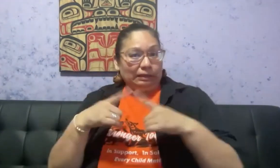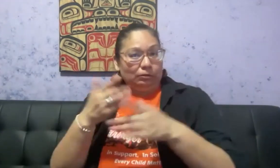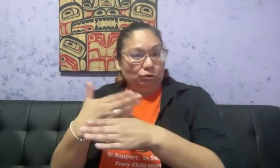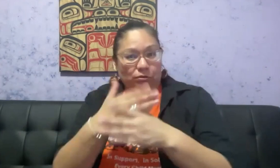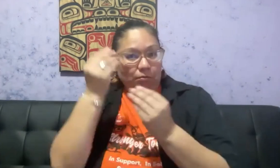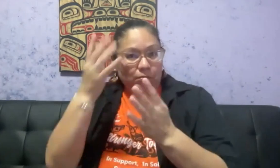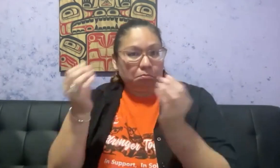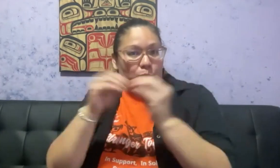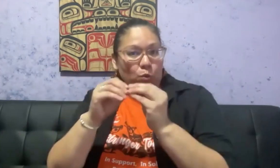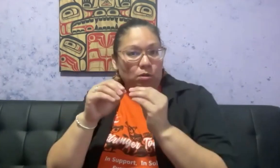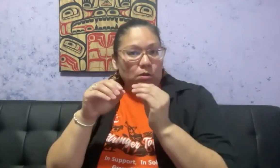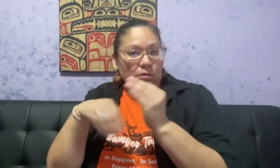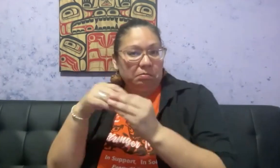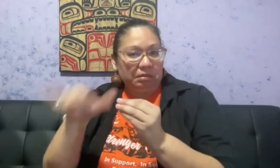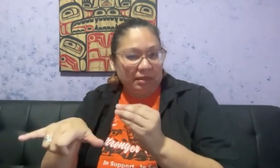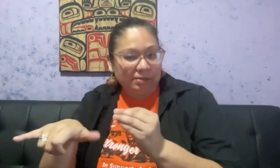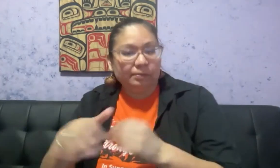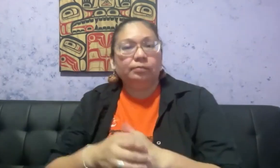I'm looking forward to sharing more with you about that.